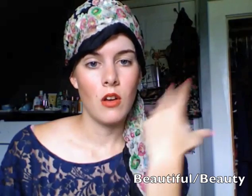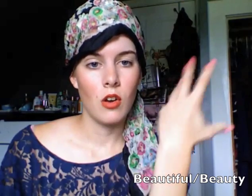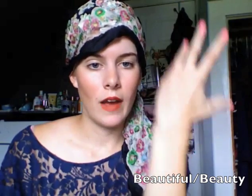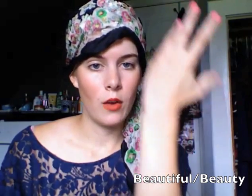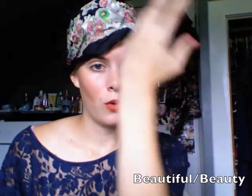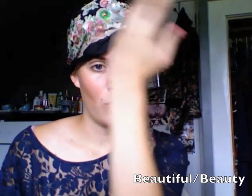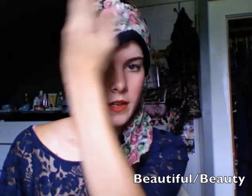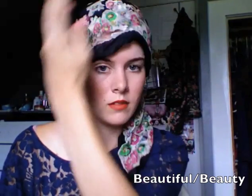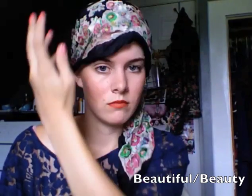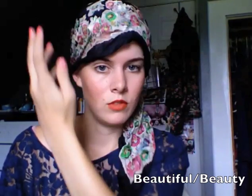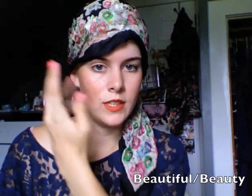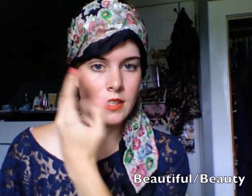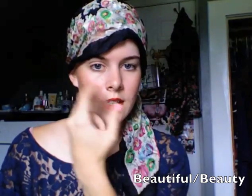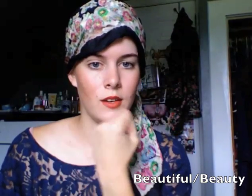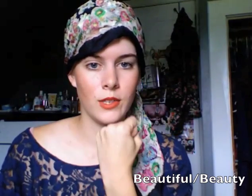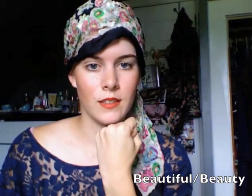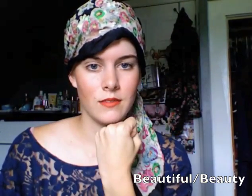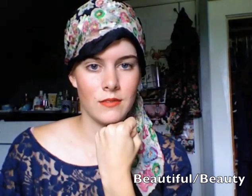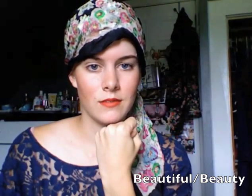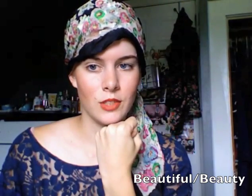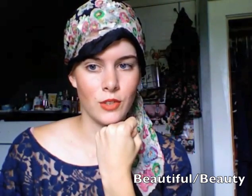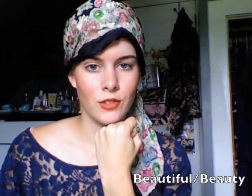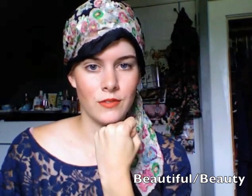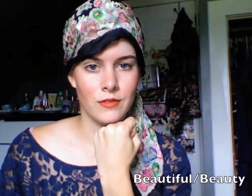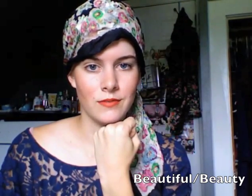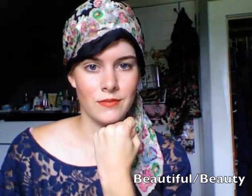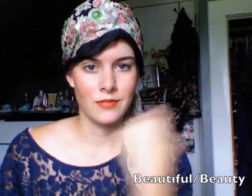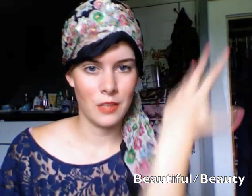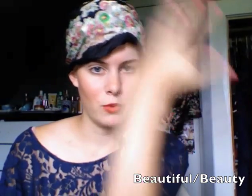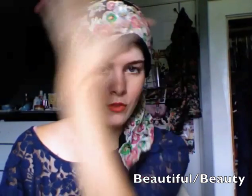go around opening your fist, and then closing it in a circle. That's beautiful. beautiful.